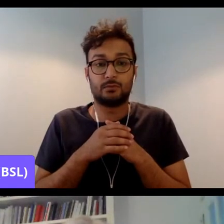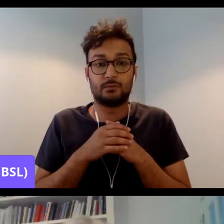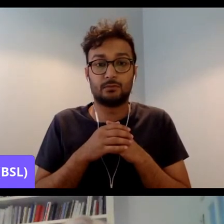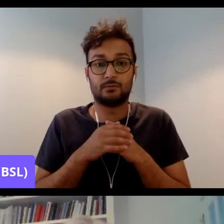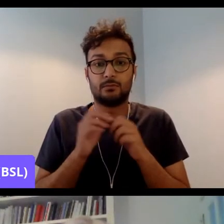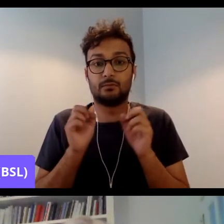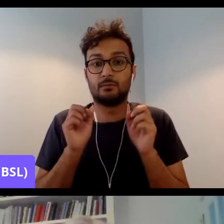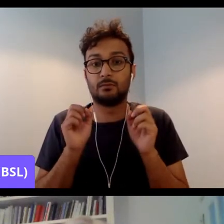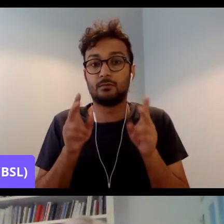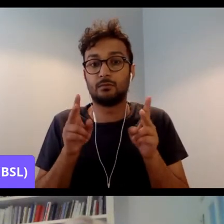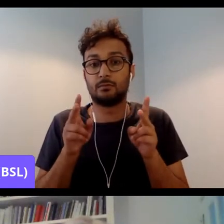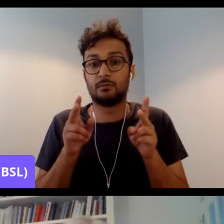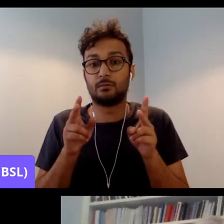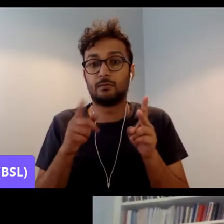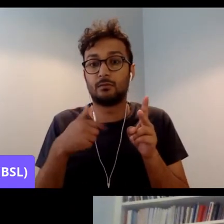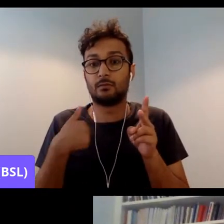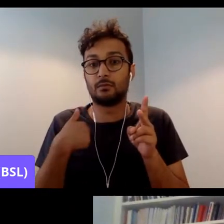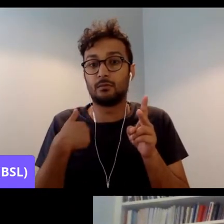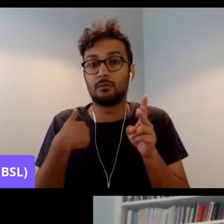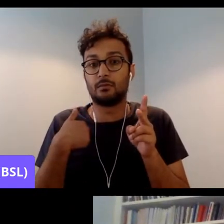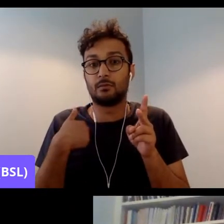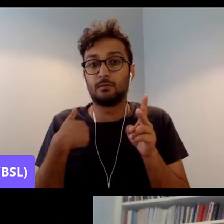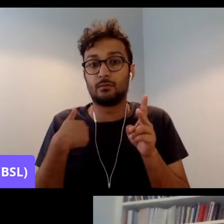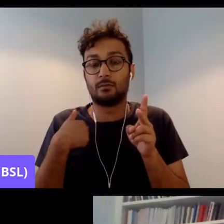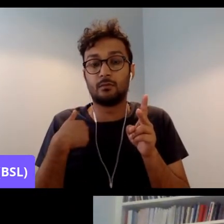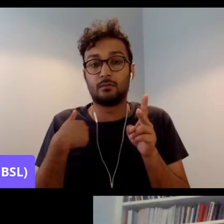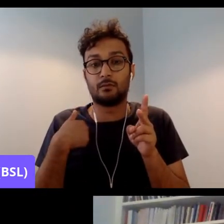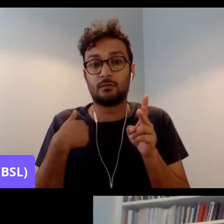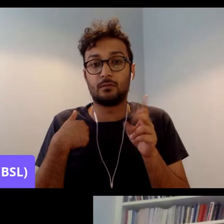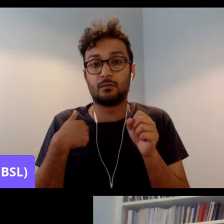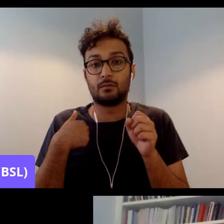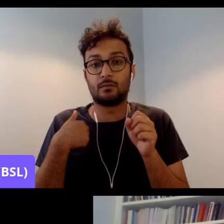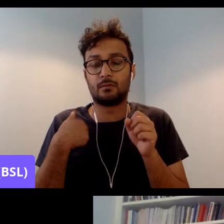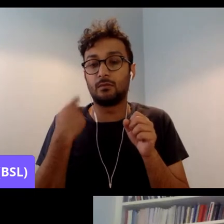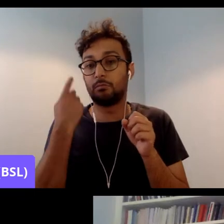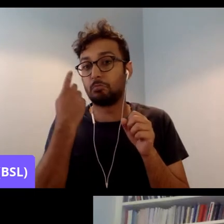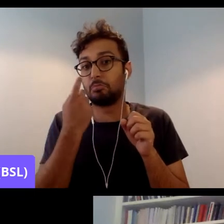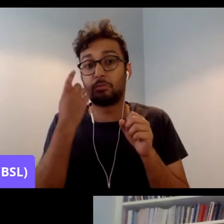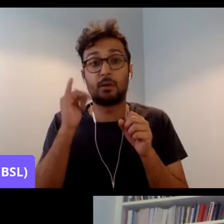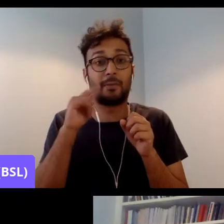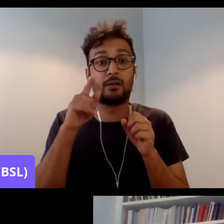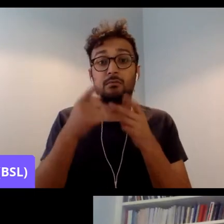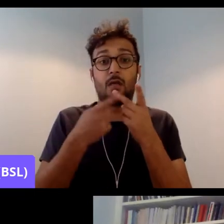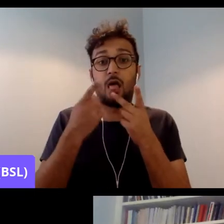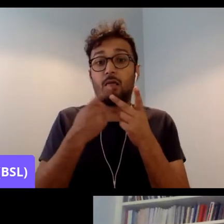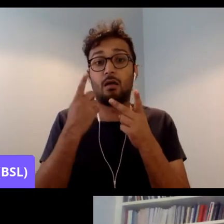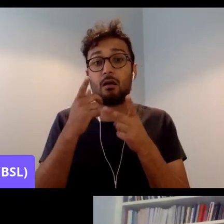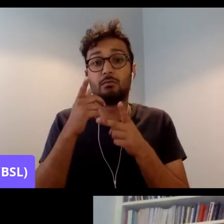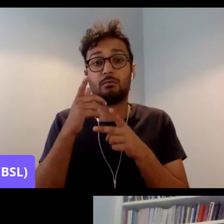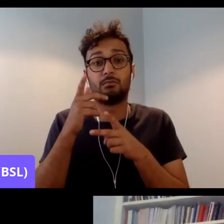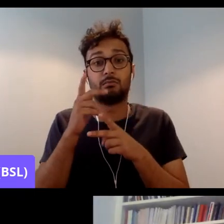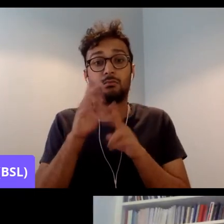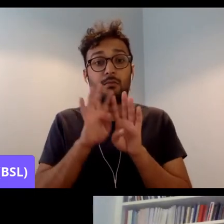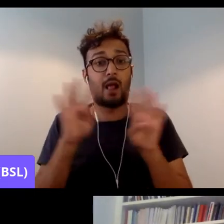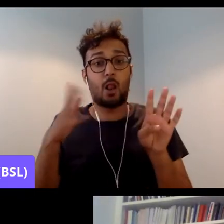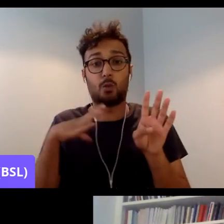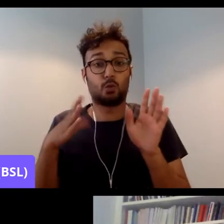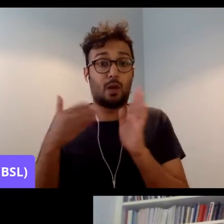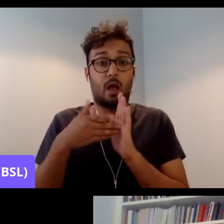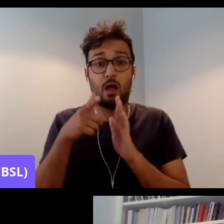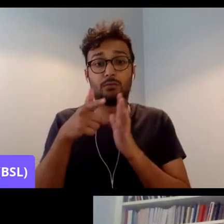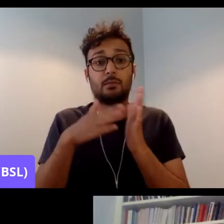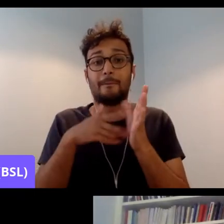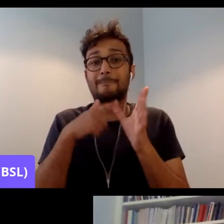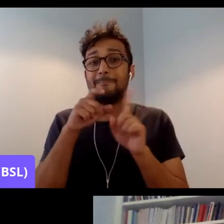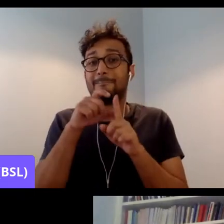Okay. I wonder if one of the other panel members wanted to come in. don't know, Madge, whether you wanted to come in.